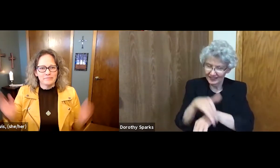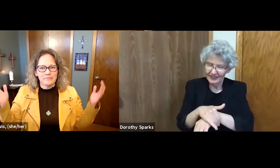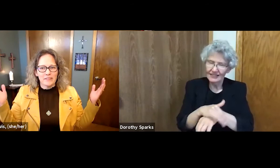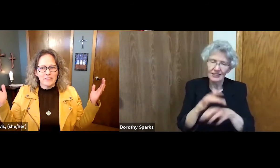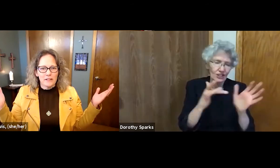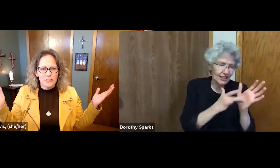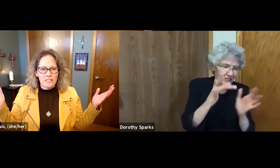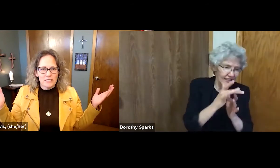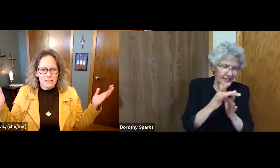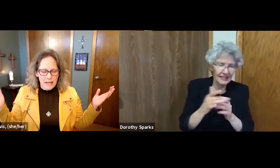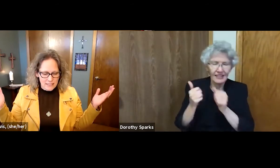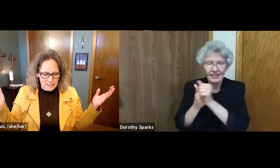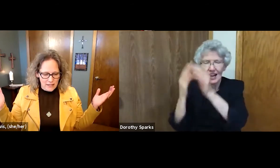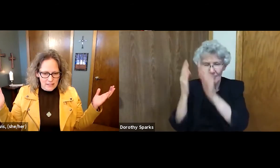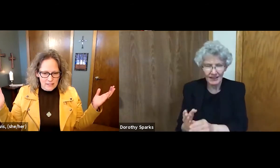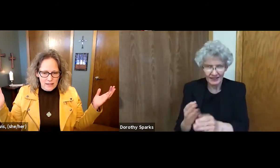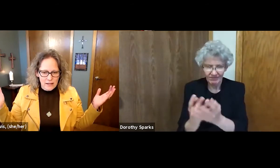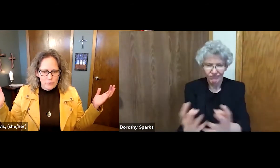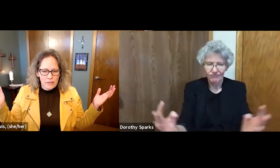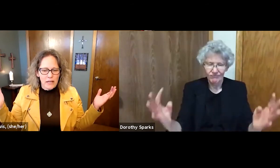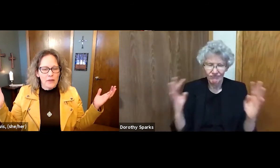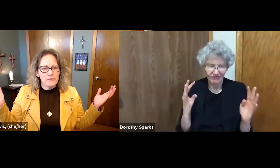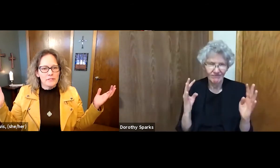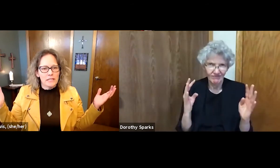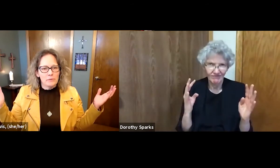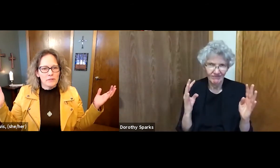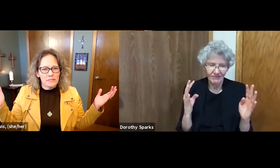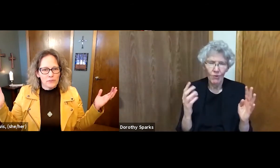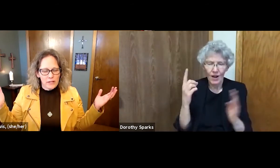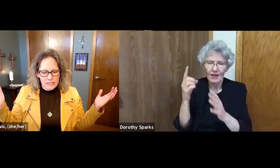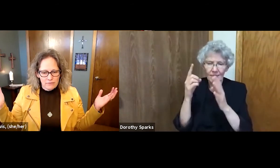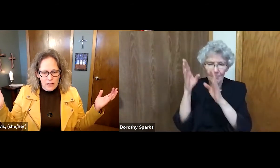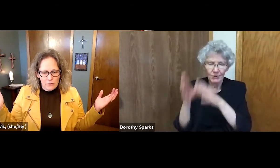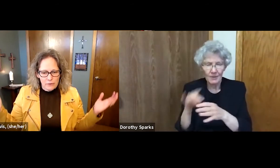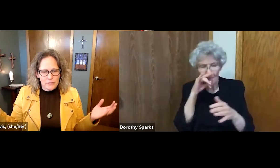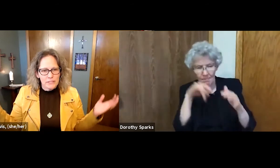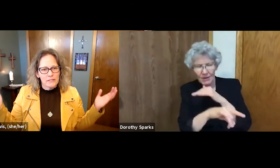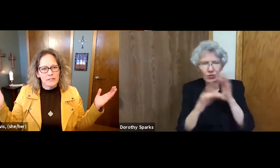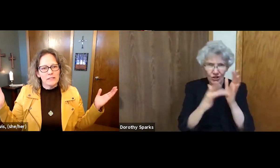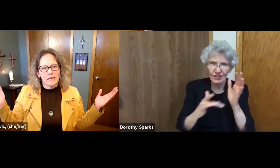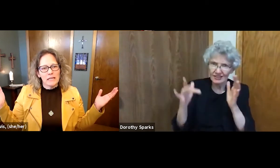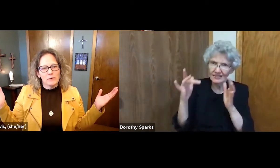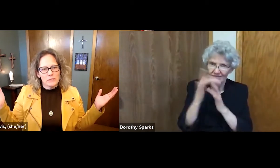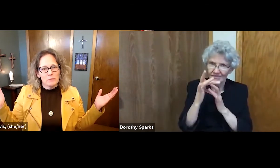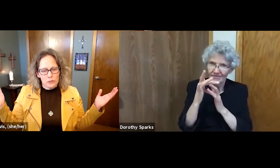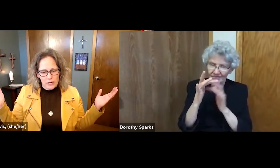And Jesus last night, when he gathered to eat with his friends and followers, he was betrayed.